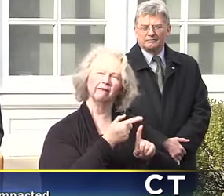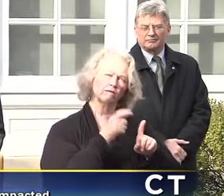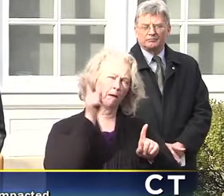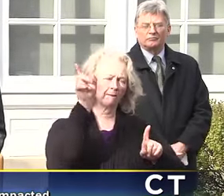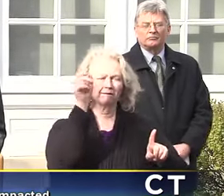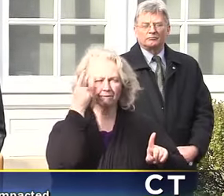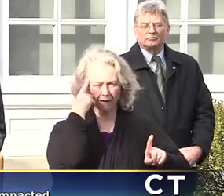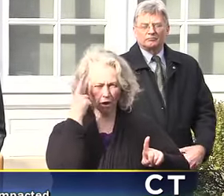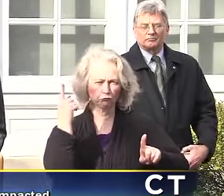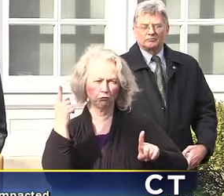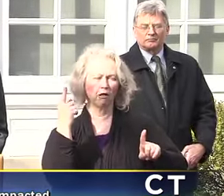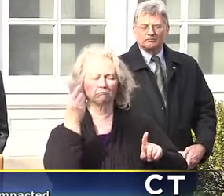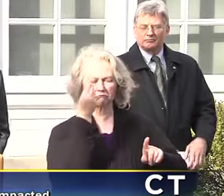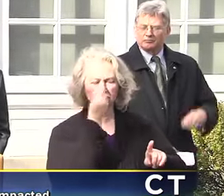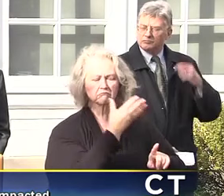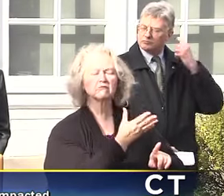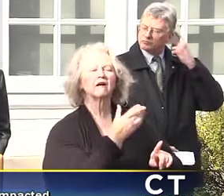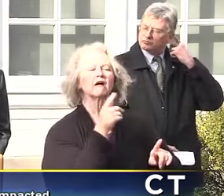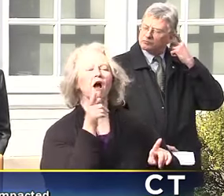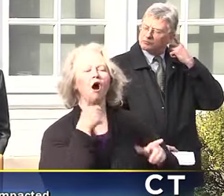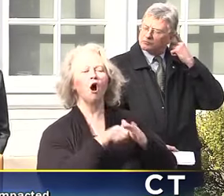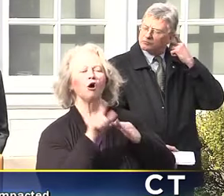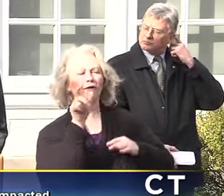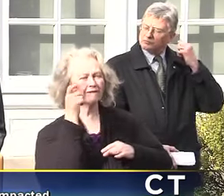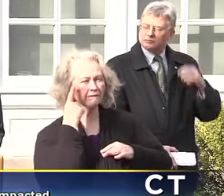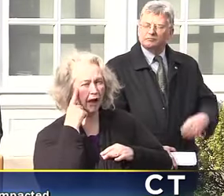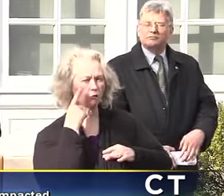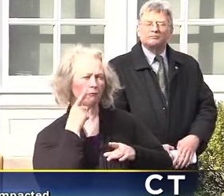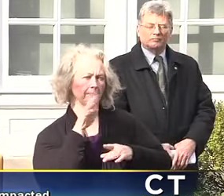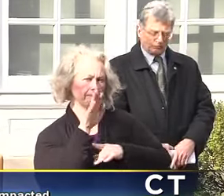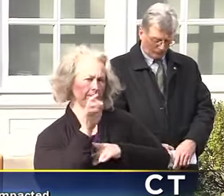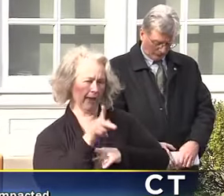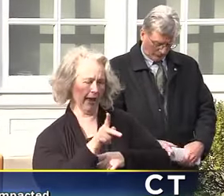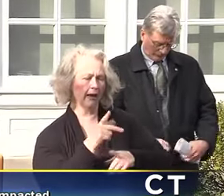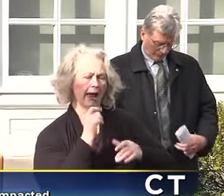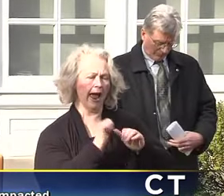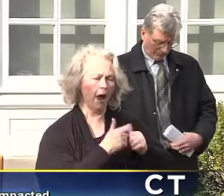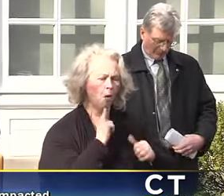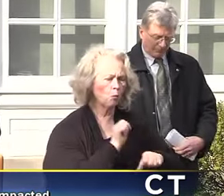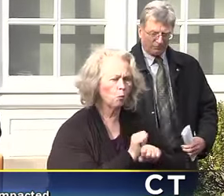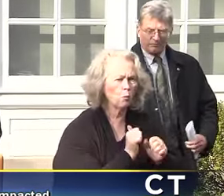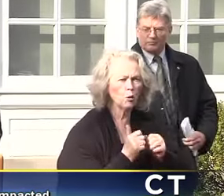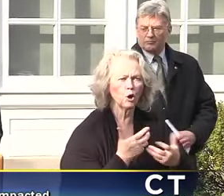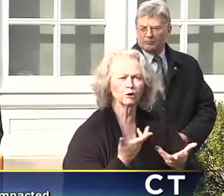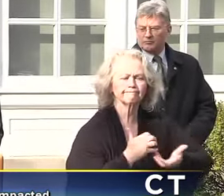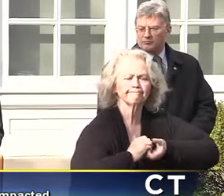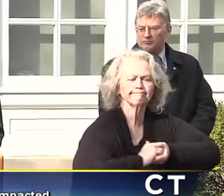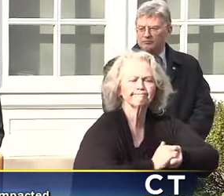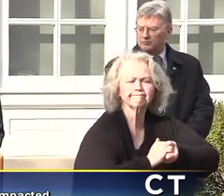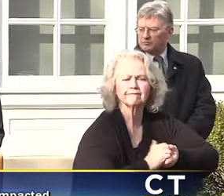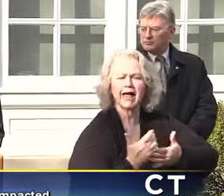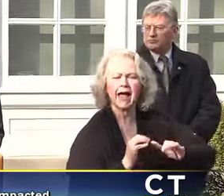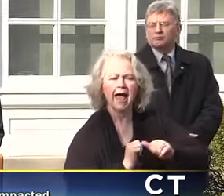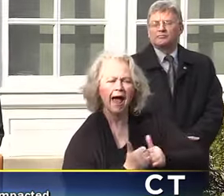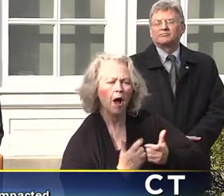well for federally regulated banks, to work with your clients in these very extraordinary times to make sure that banks are